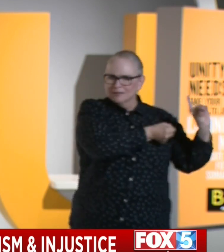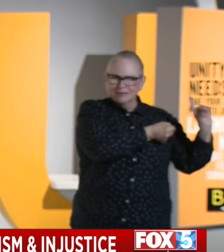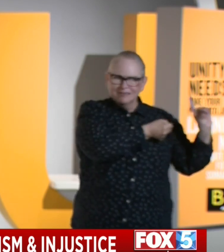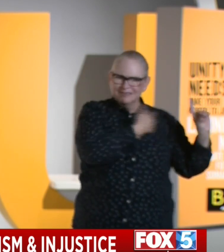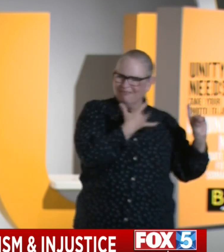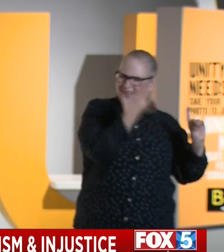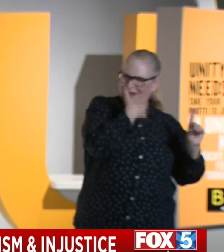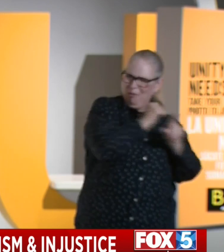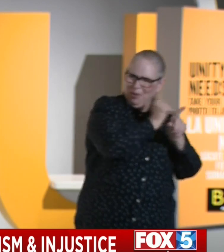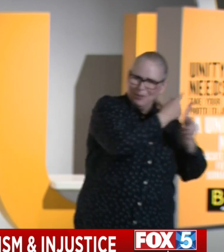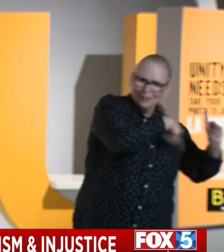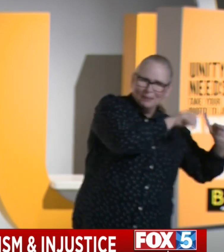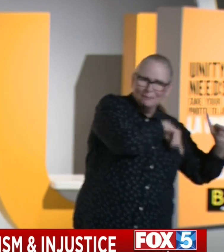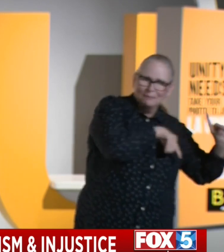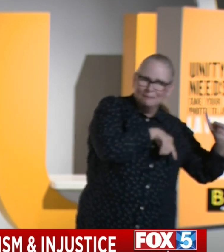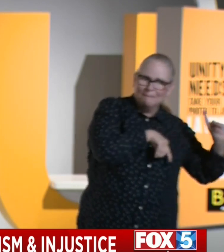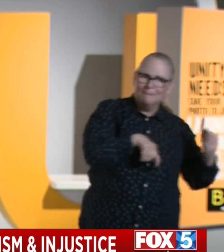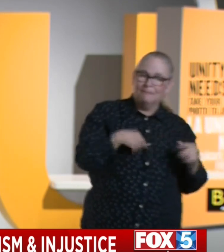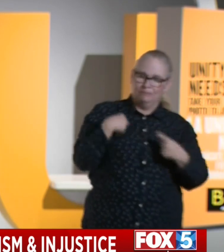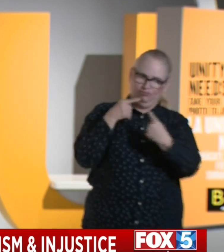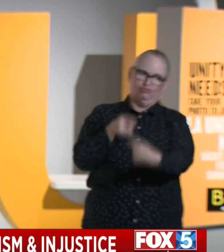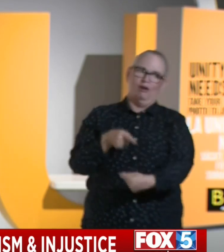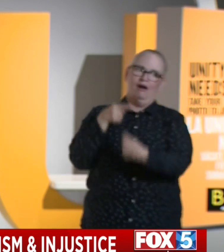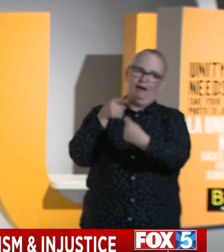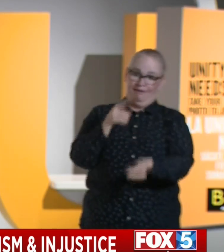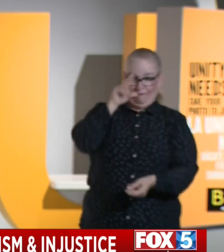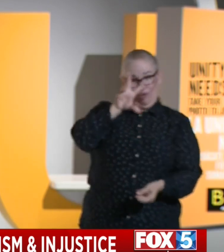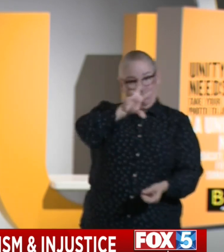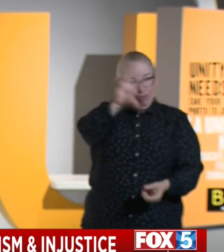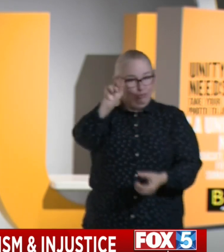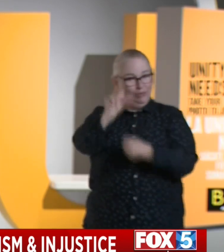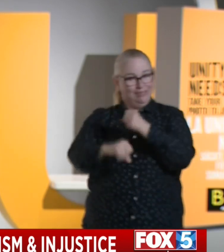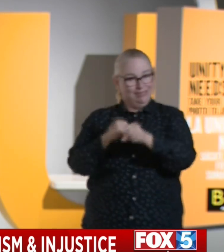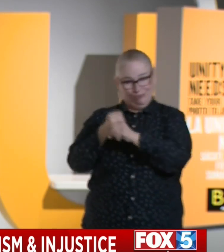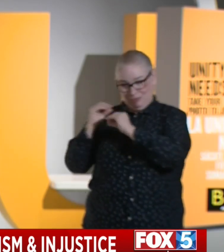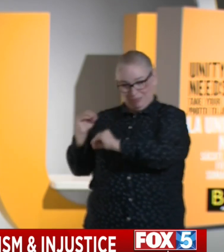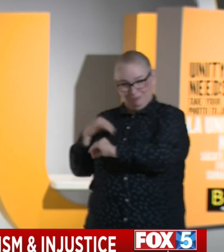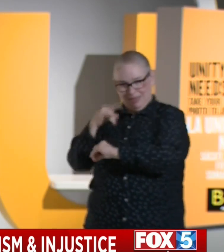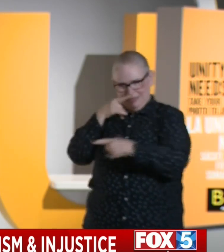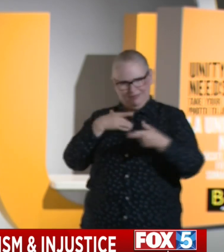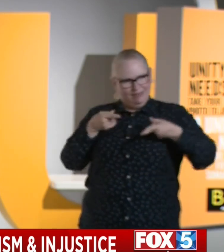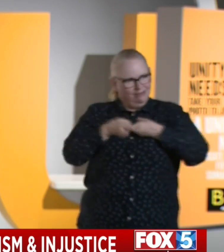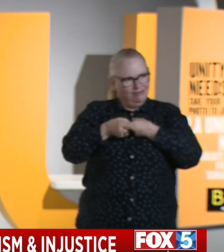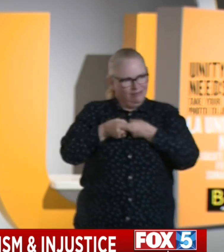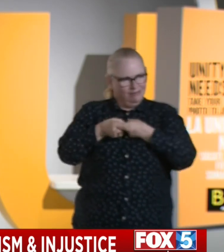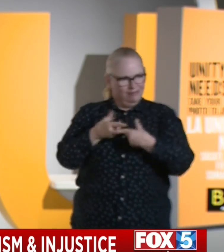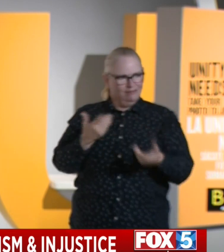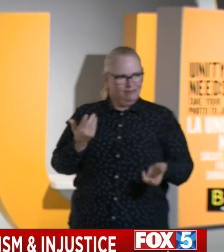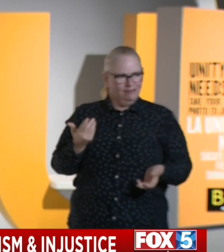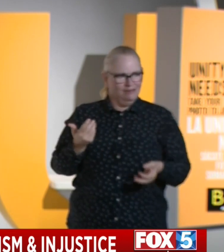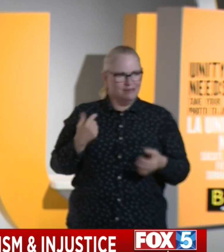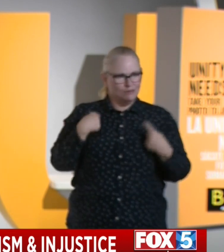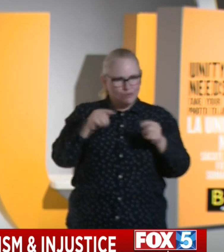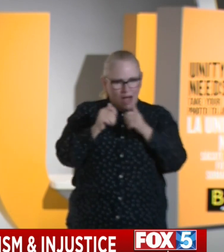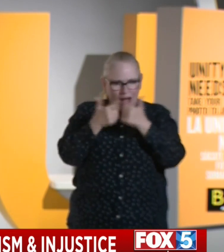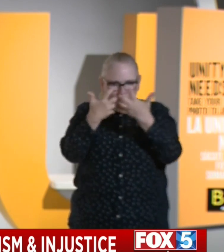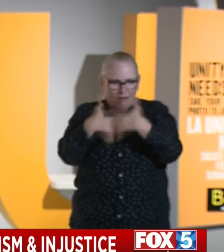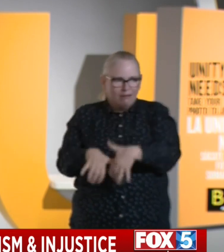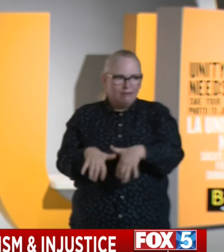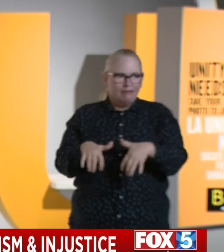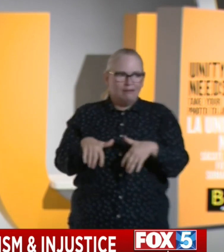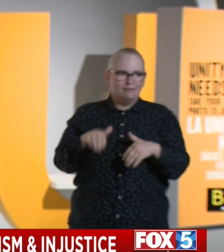something I struggled with for 30 years on how to reconcile it. And I've found a way to reconcile it, which I think the governor's leading the state to do.